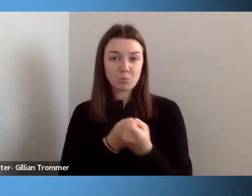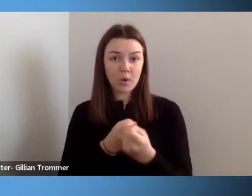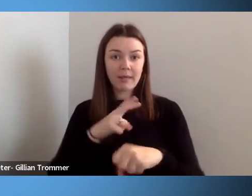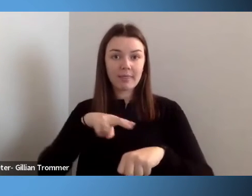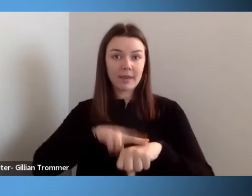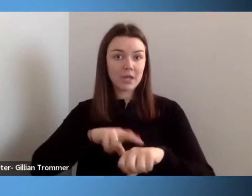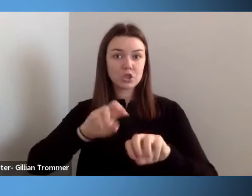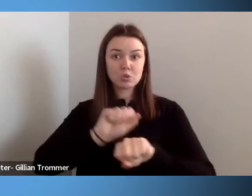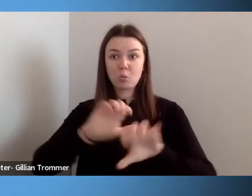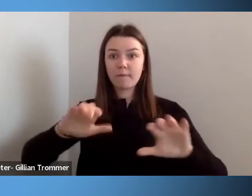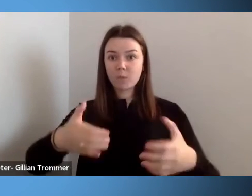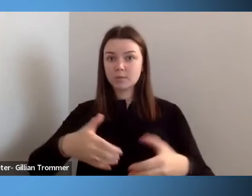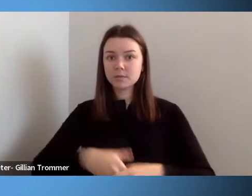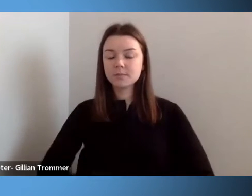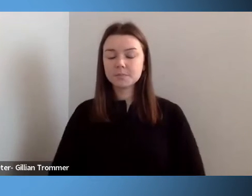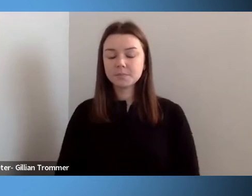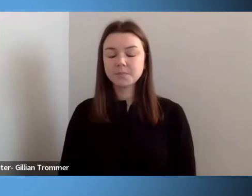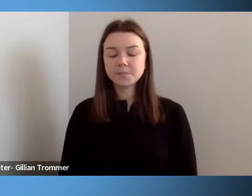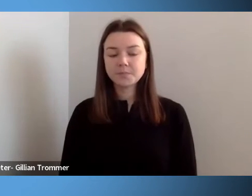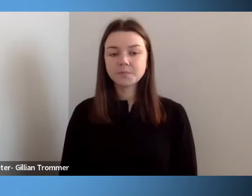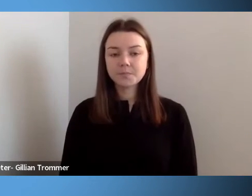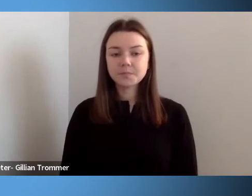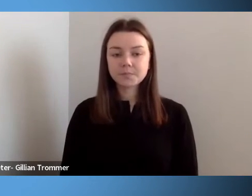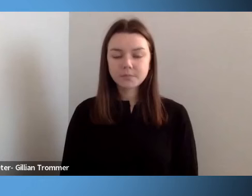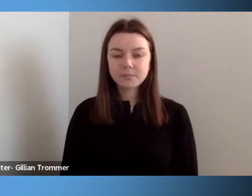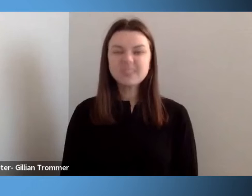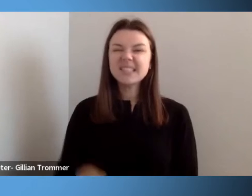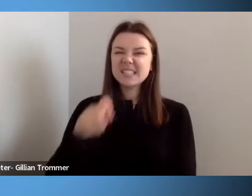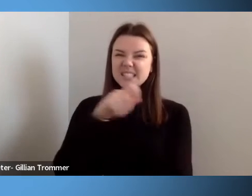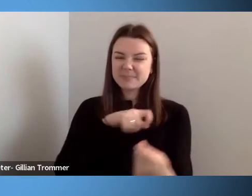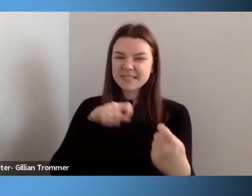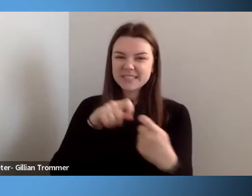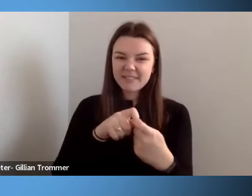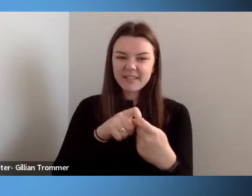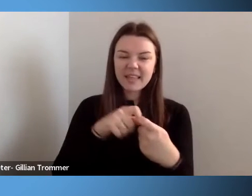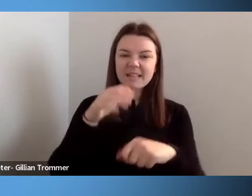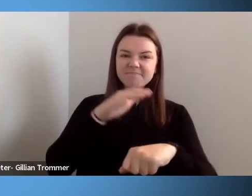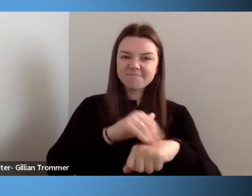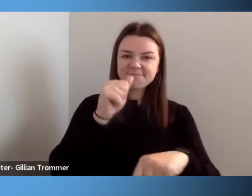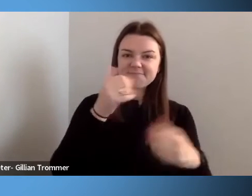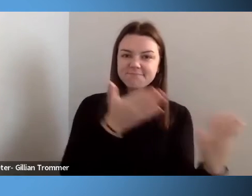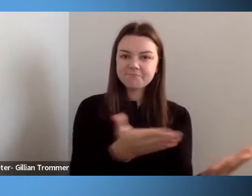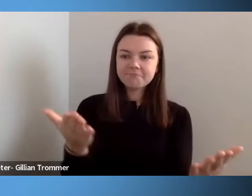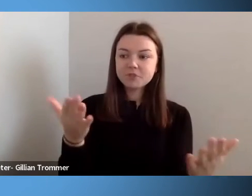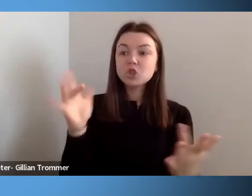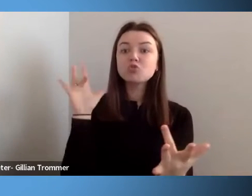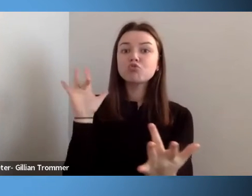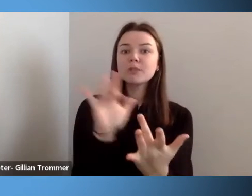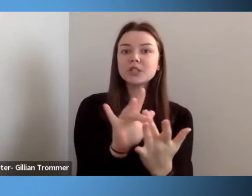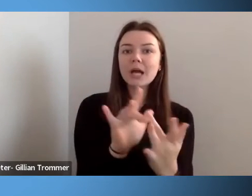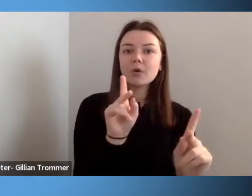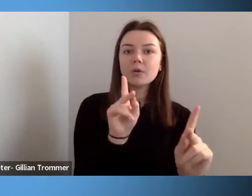It's specifically charging us to reach out to young people with disabilities and requires